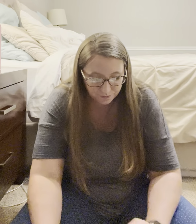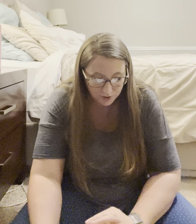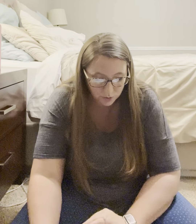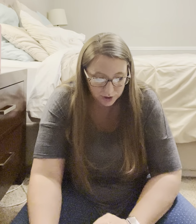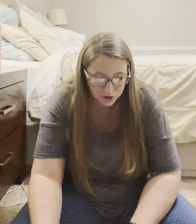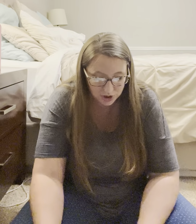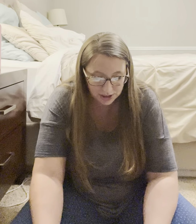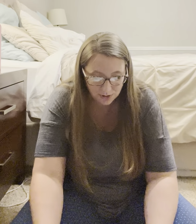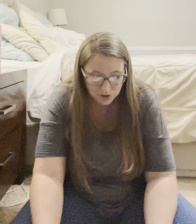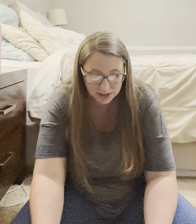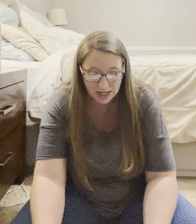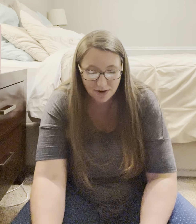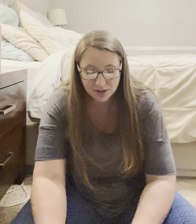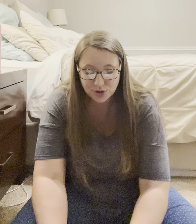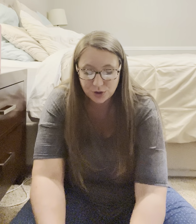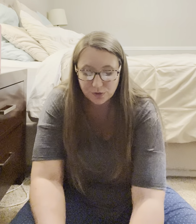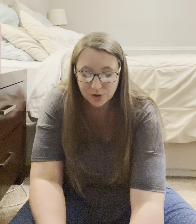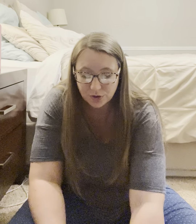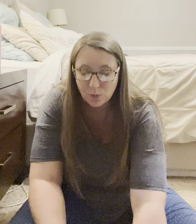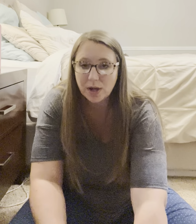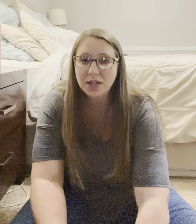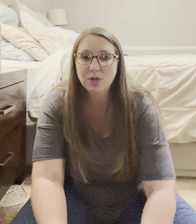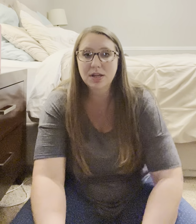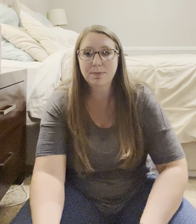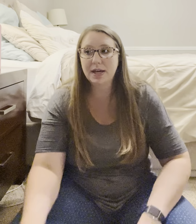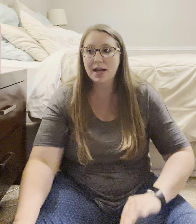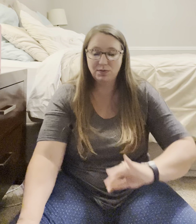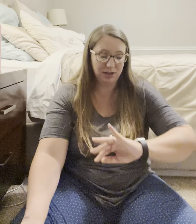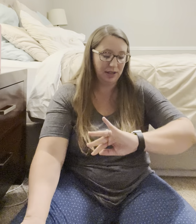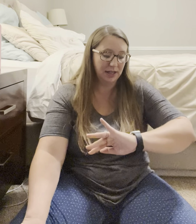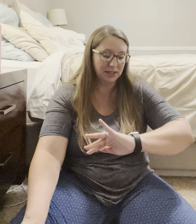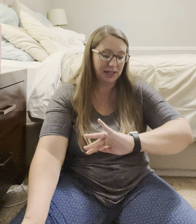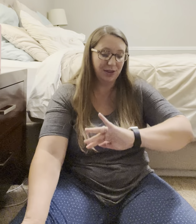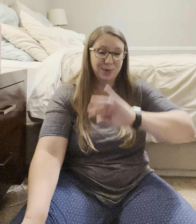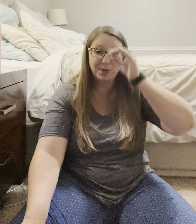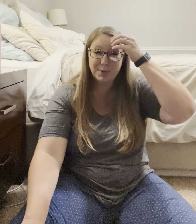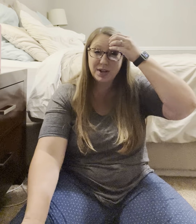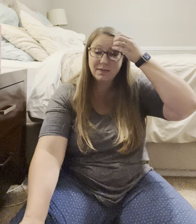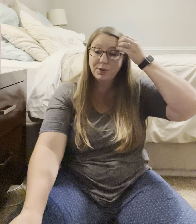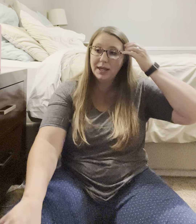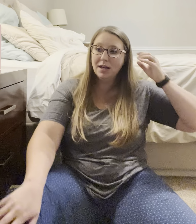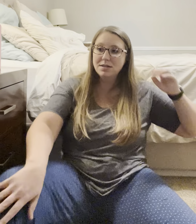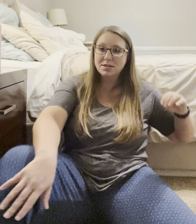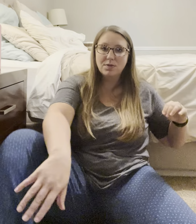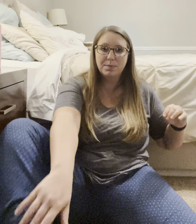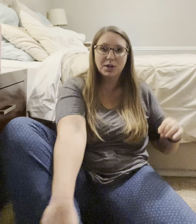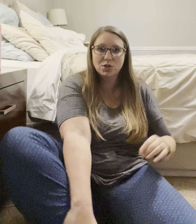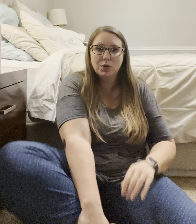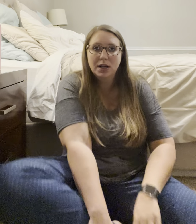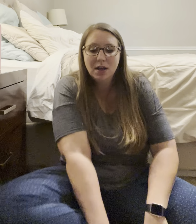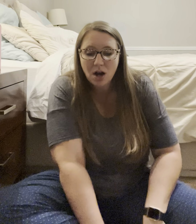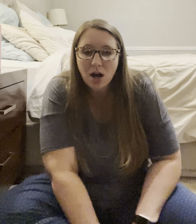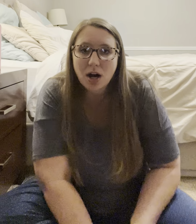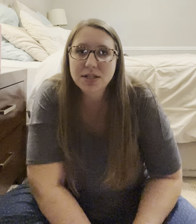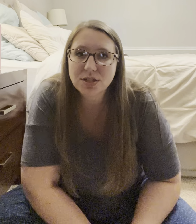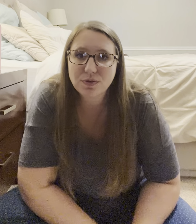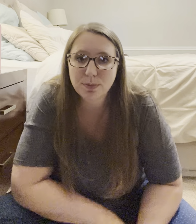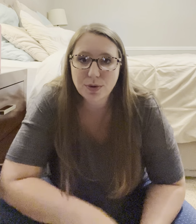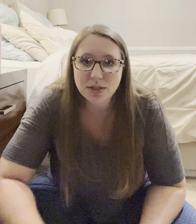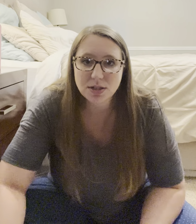Um. Originally, I was just going to have us do it over the one unit. But I'd really like to get through the book if we can. So, I'm going to do it. Artist over both these